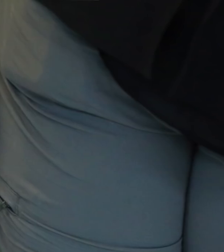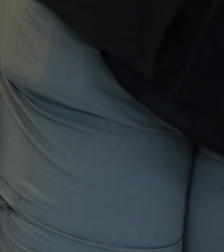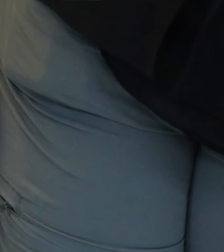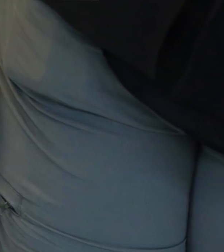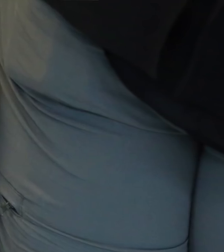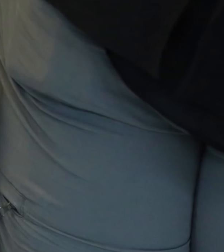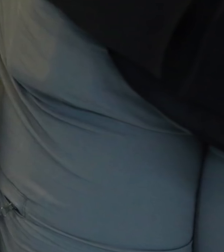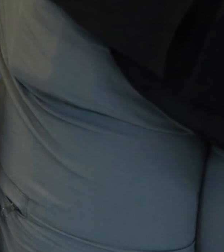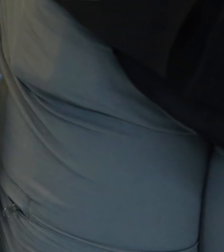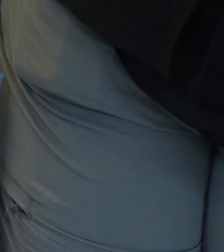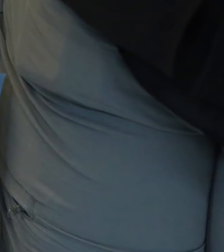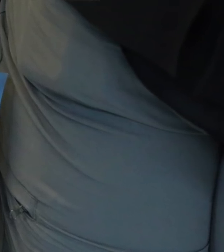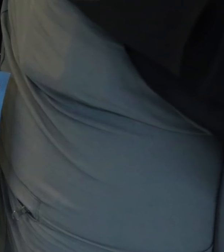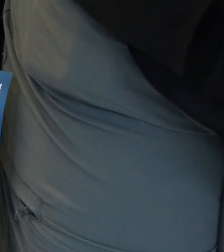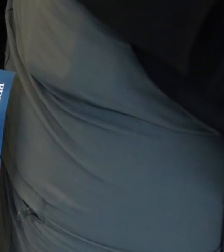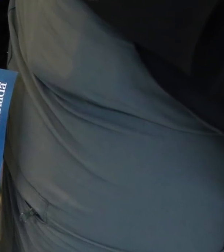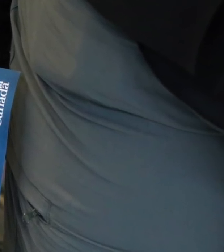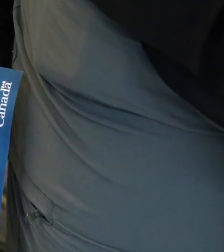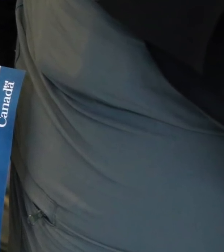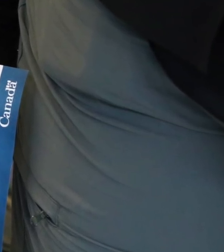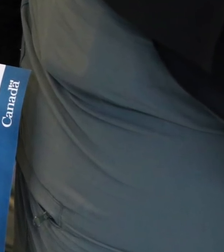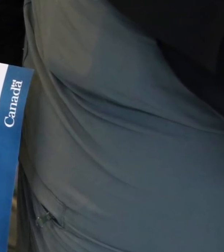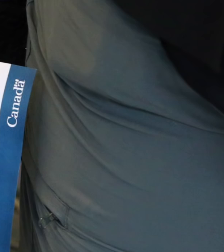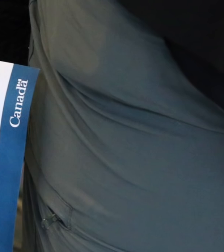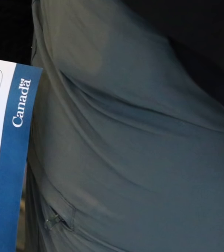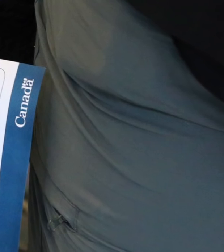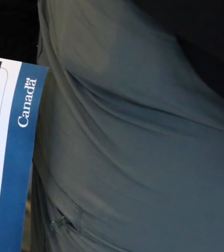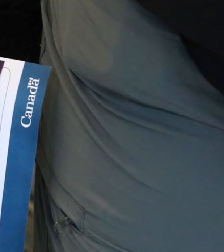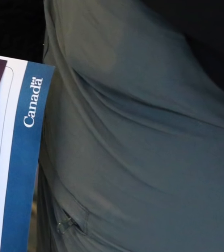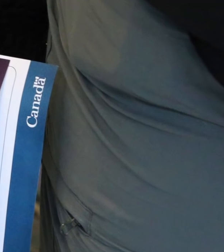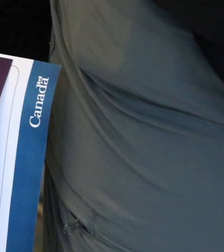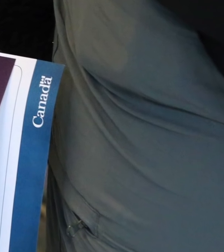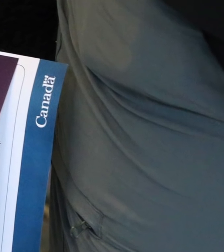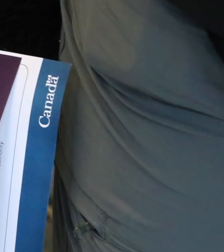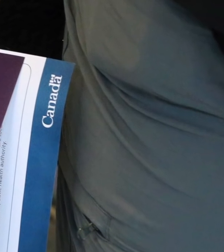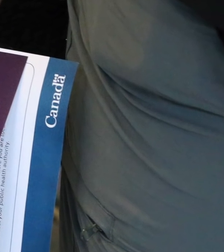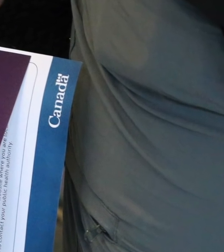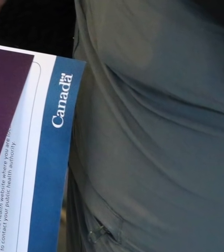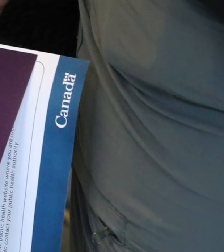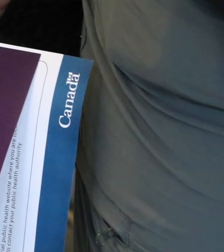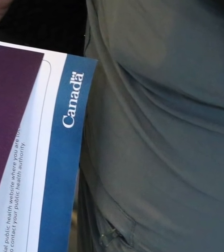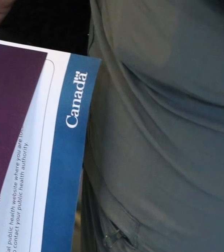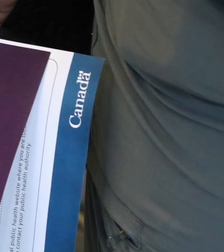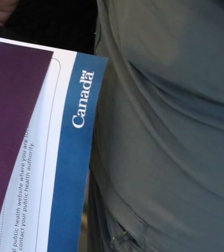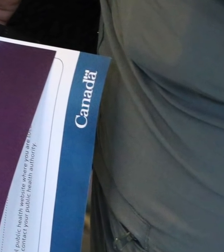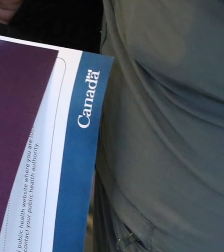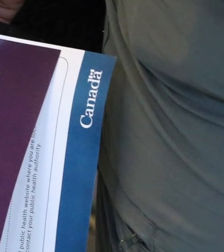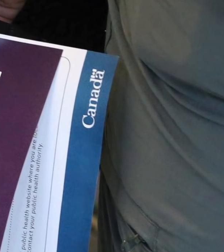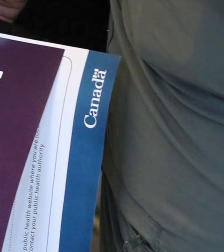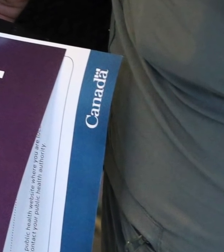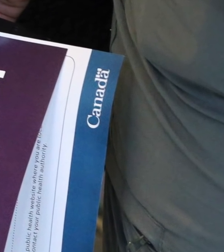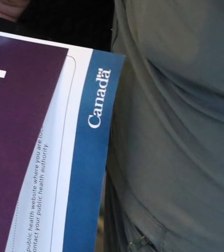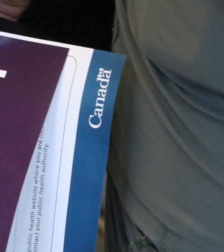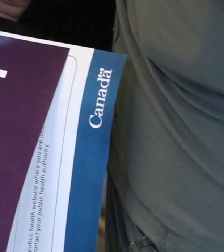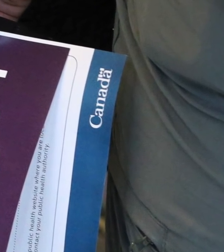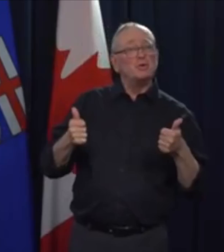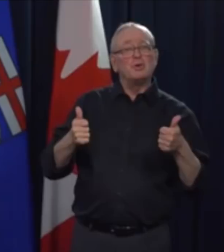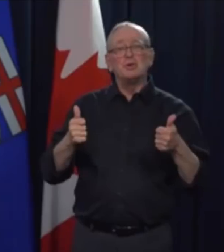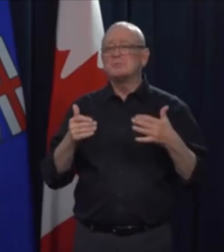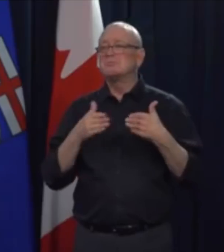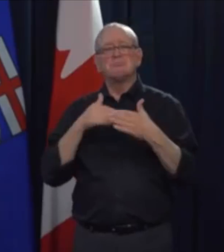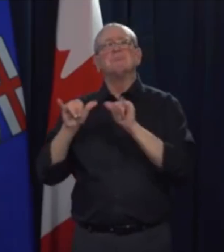feeling well. This is especially crucial for older Albertans who are at higher risk of illness from COVID-19.